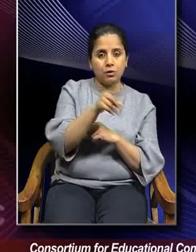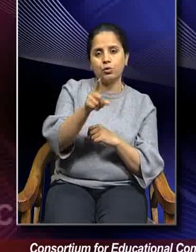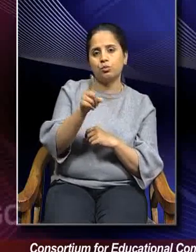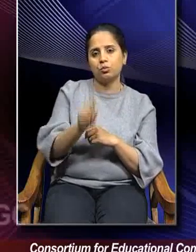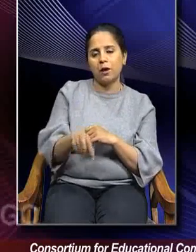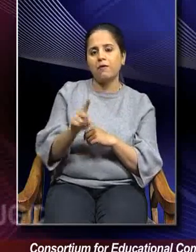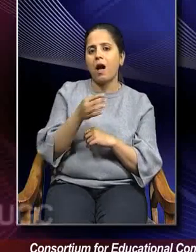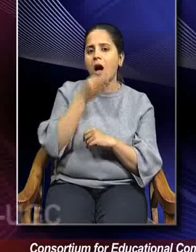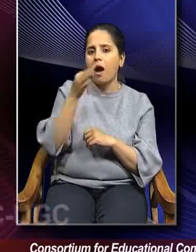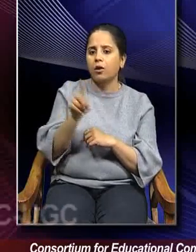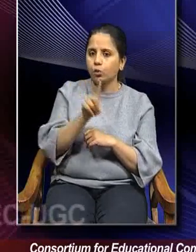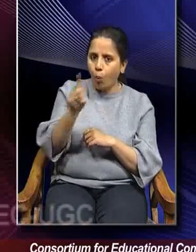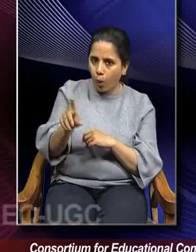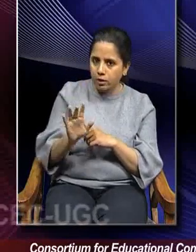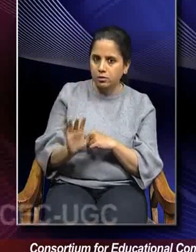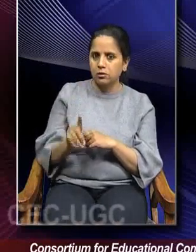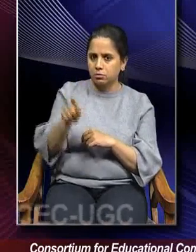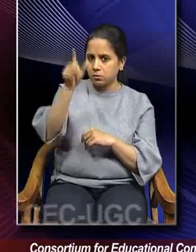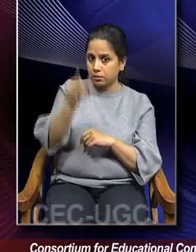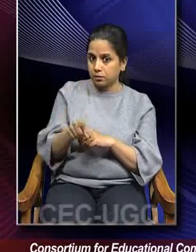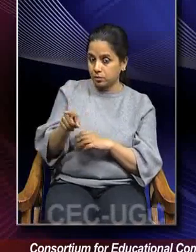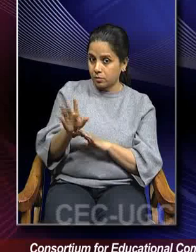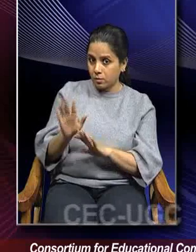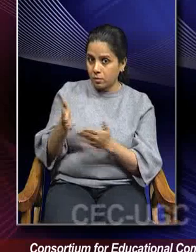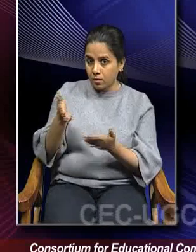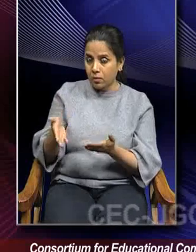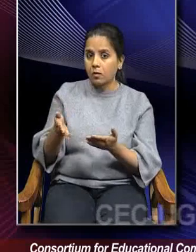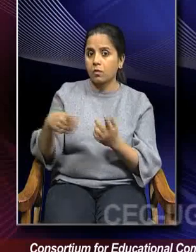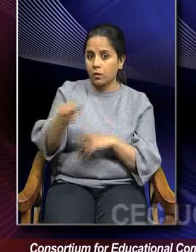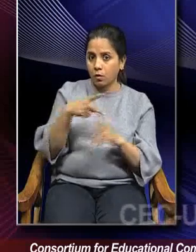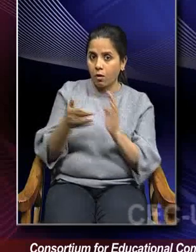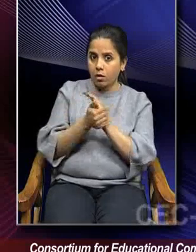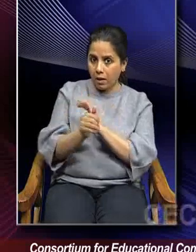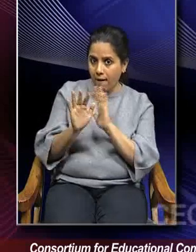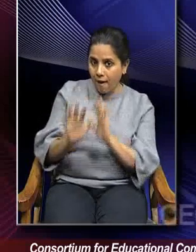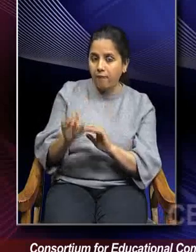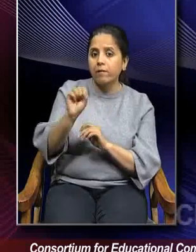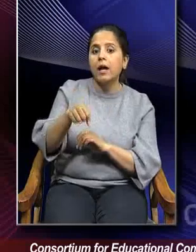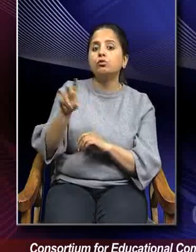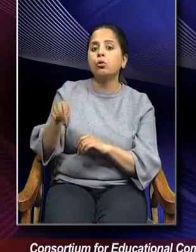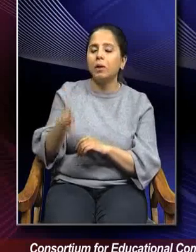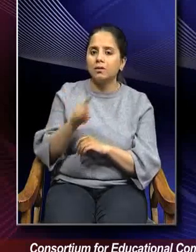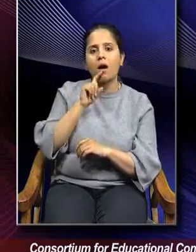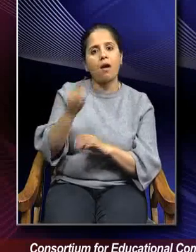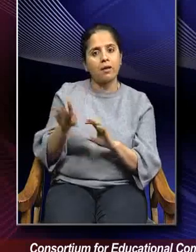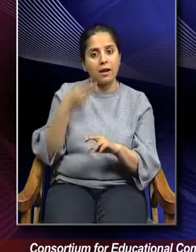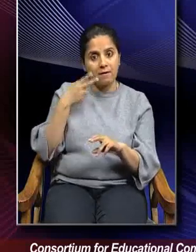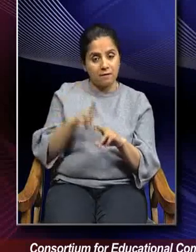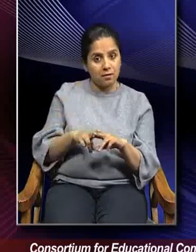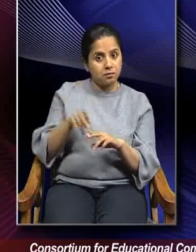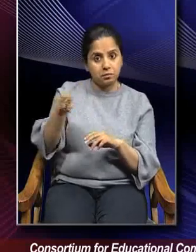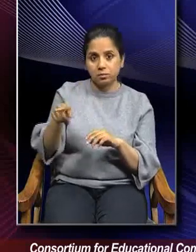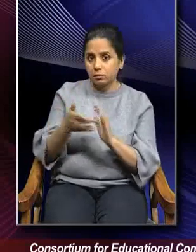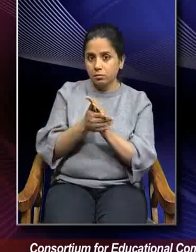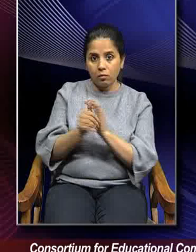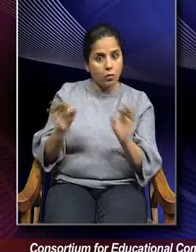to first ask a question whether the person has those requisite competencies or not. And if it is not